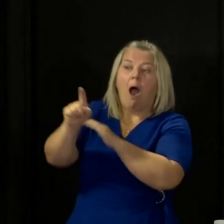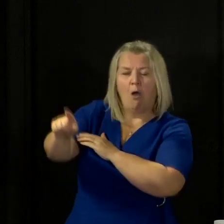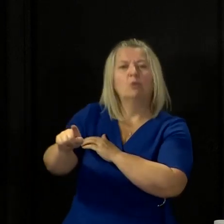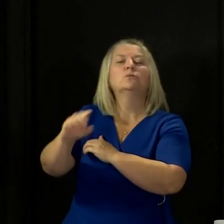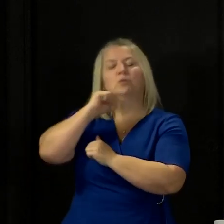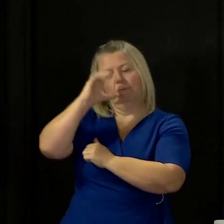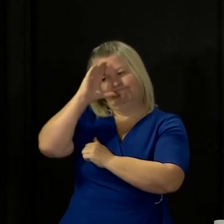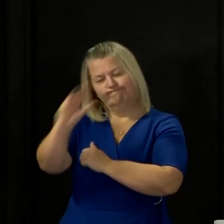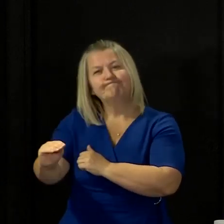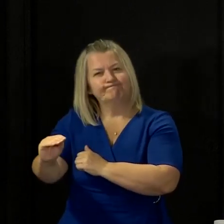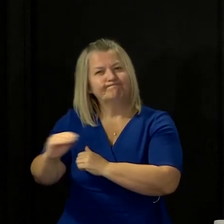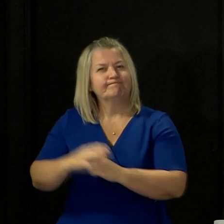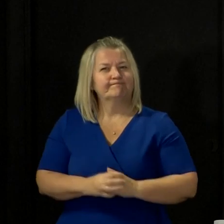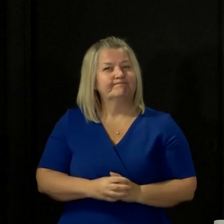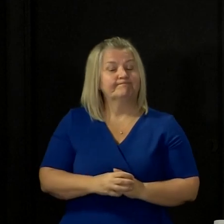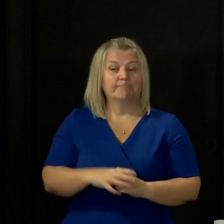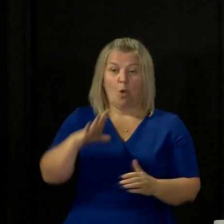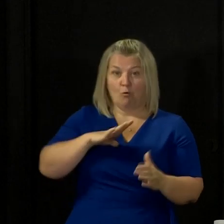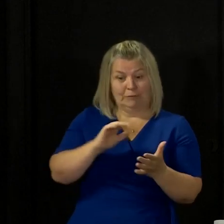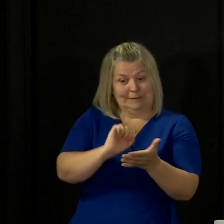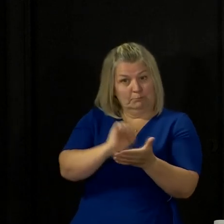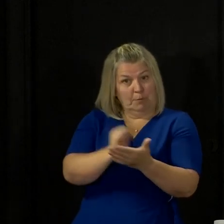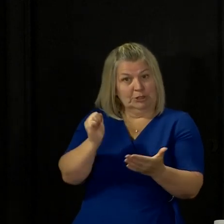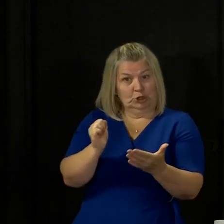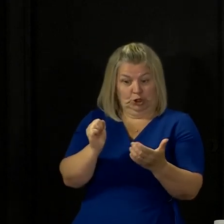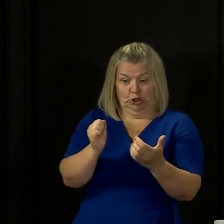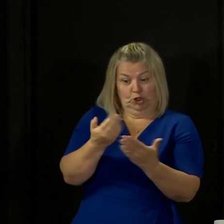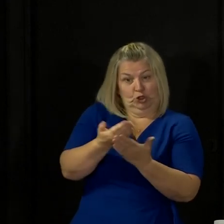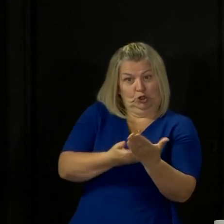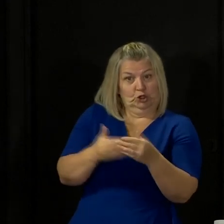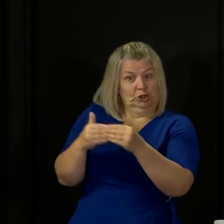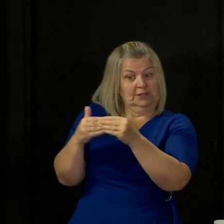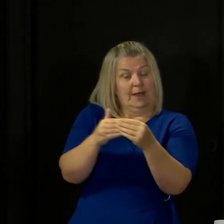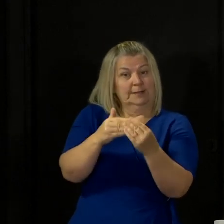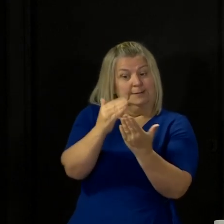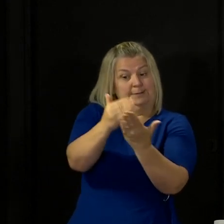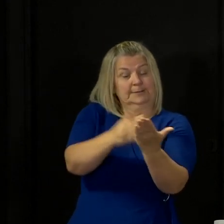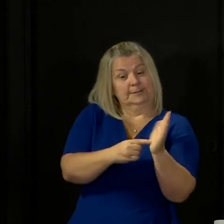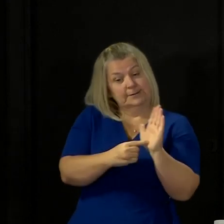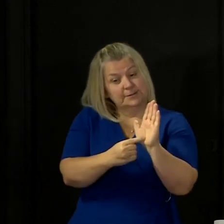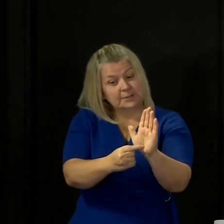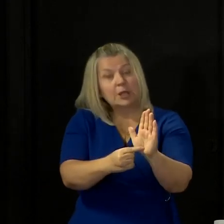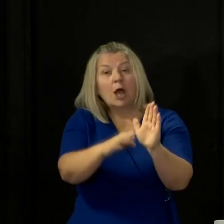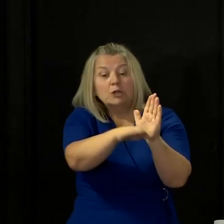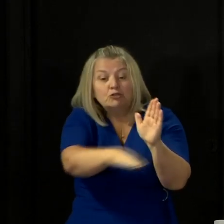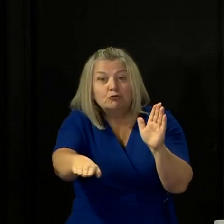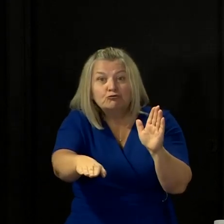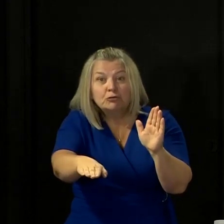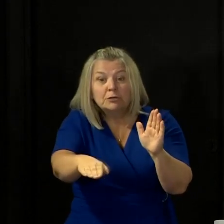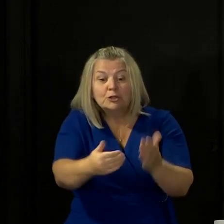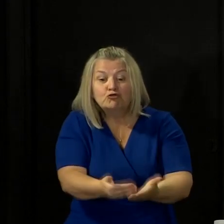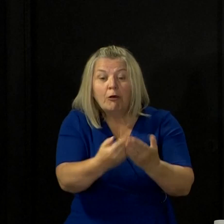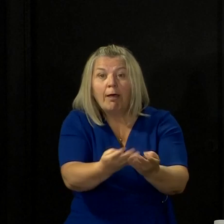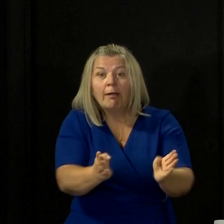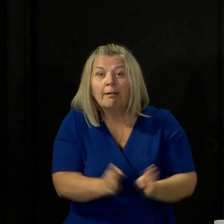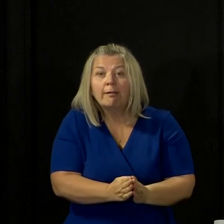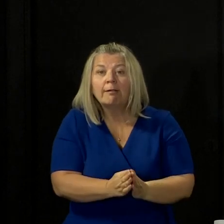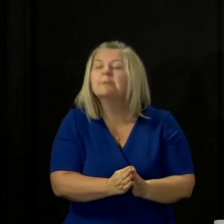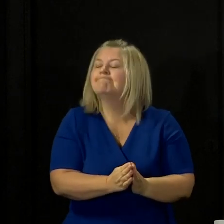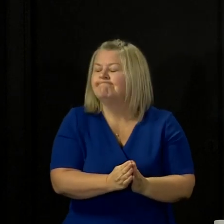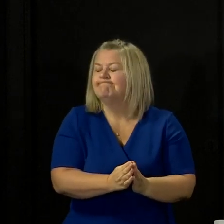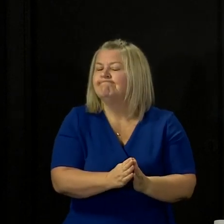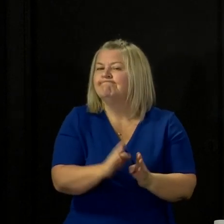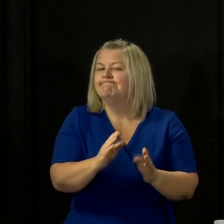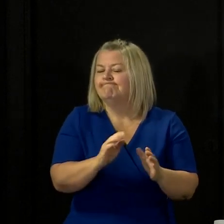education, we've already published guidance to clarify that children who are shielding should not be expected to return until it's safe. Instead, they should be supported to